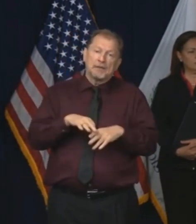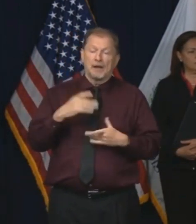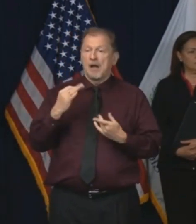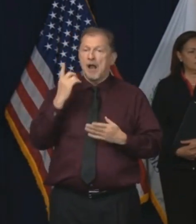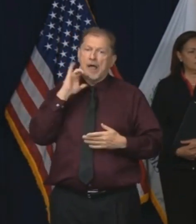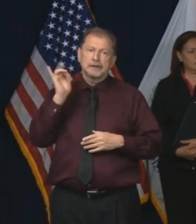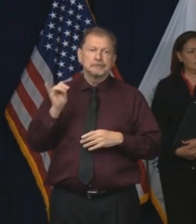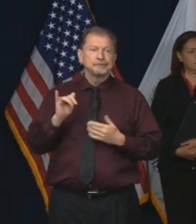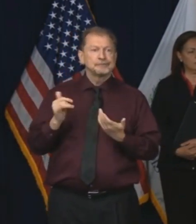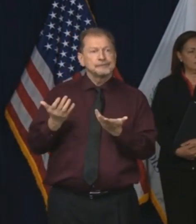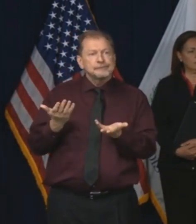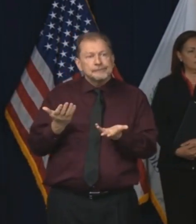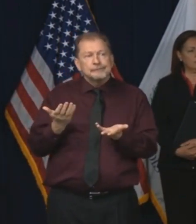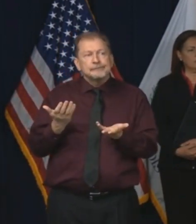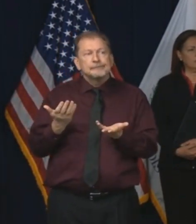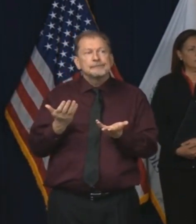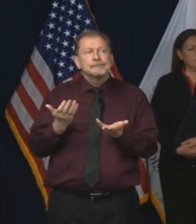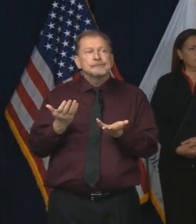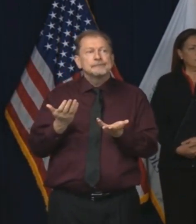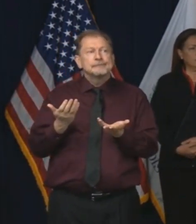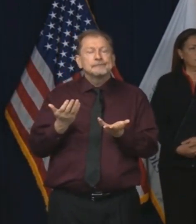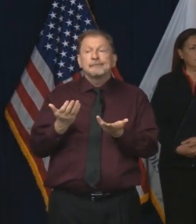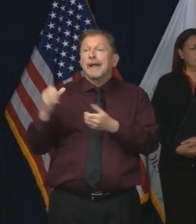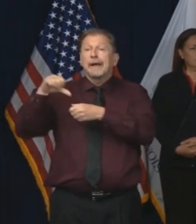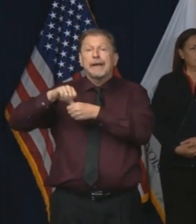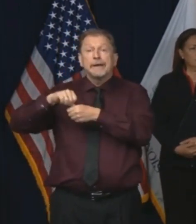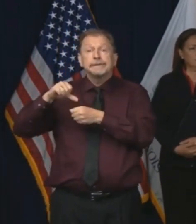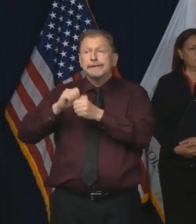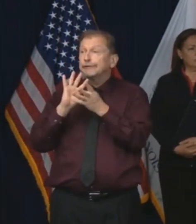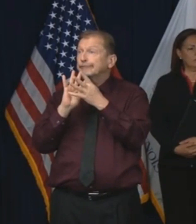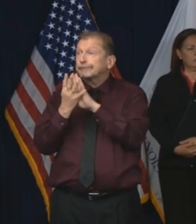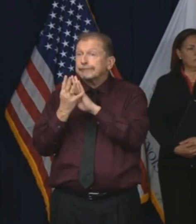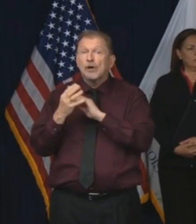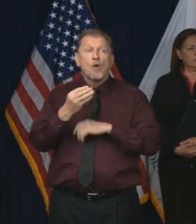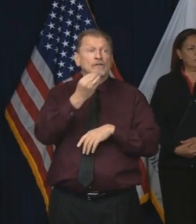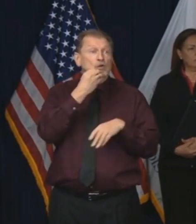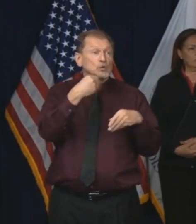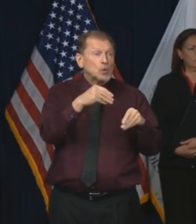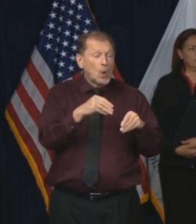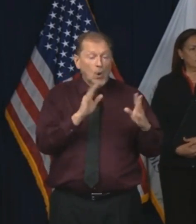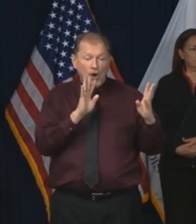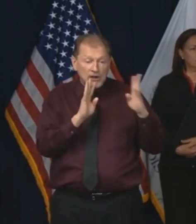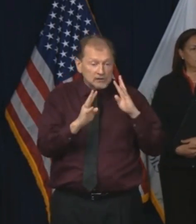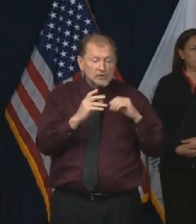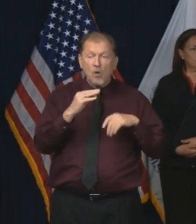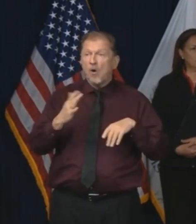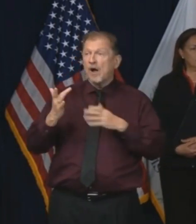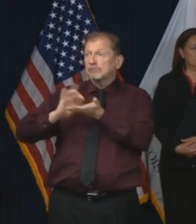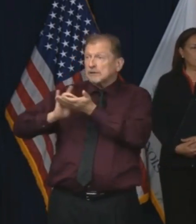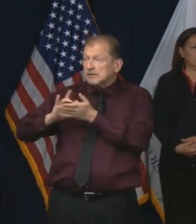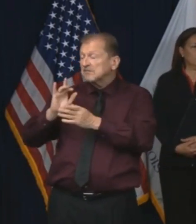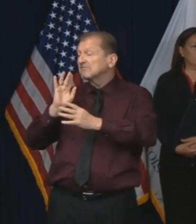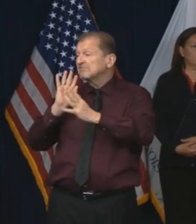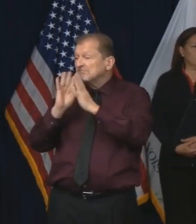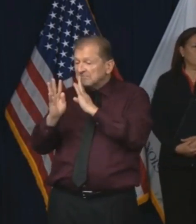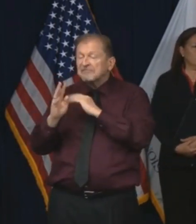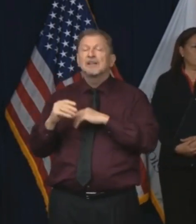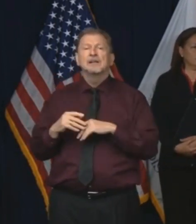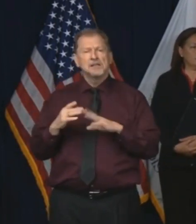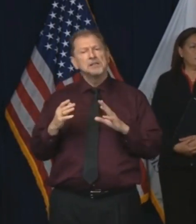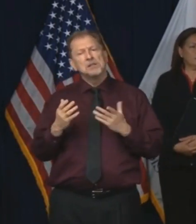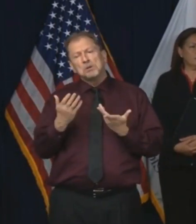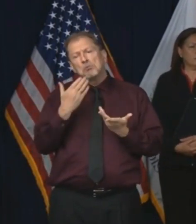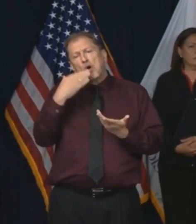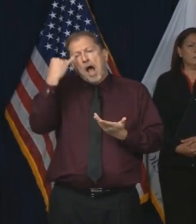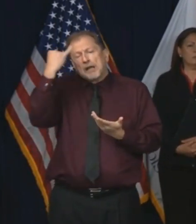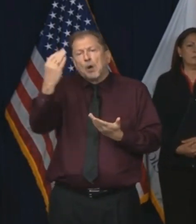stopping in a, you know, in a, at a gas station, at a pharmacy, at a grocery store, or heading to one, it's a good idea, in